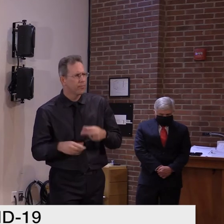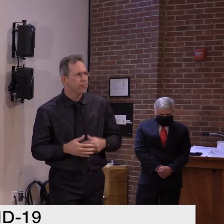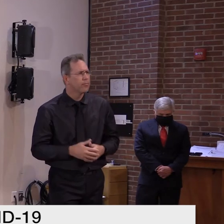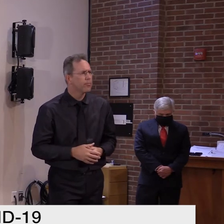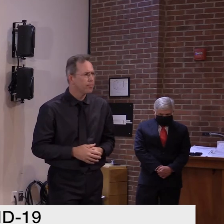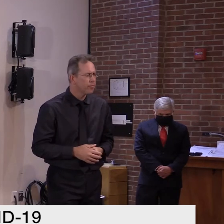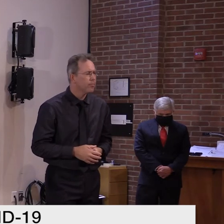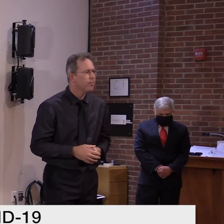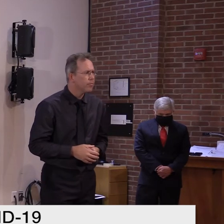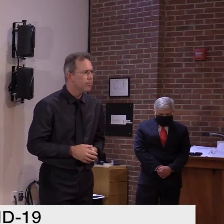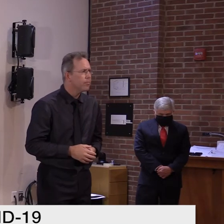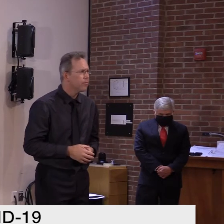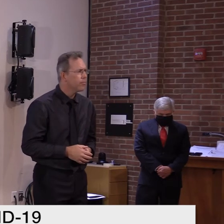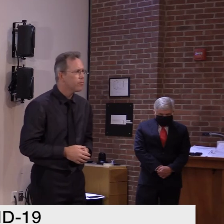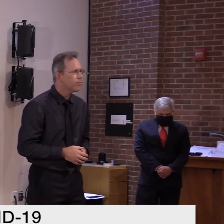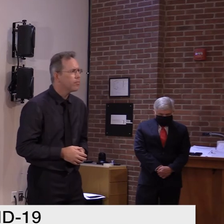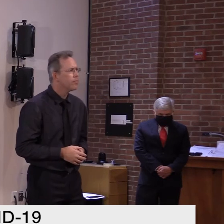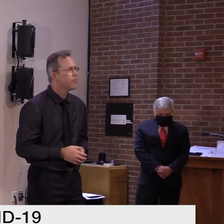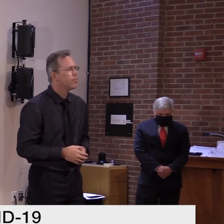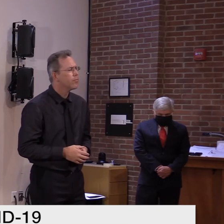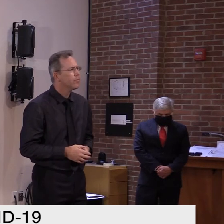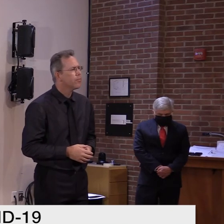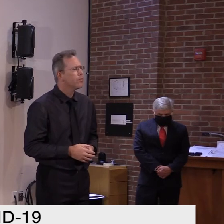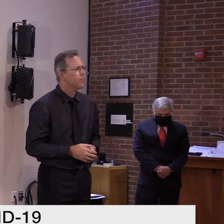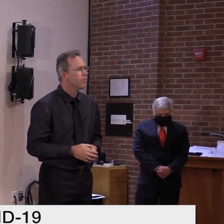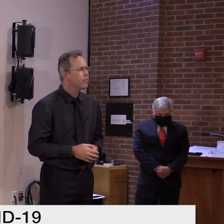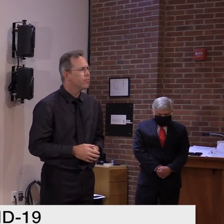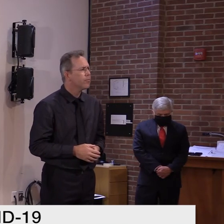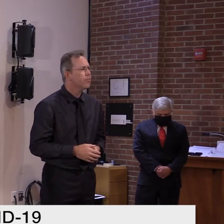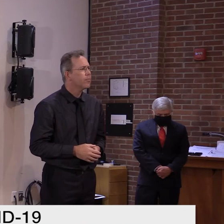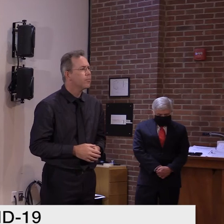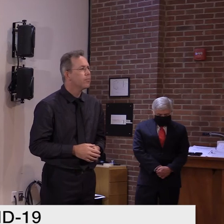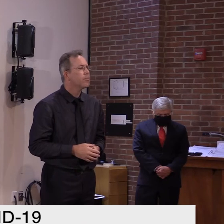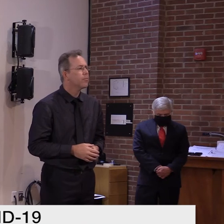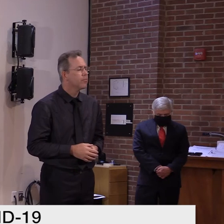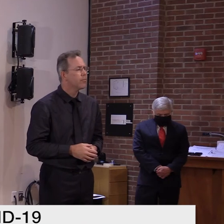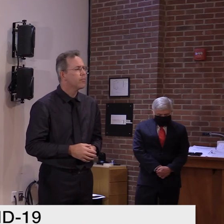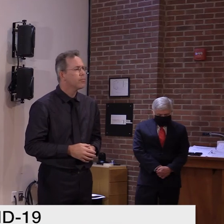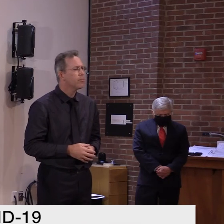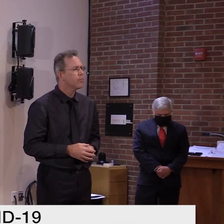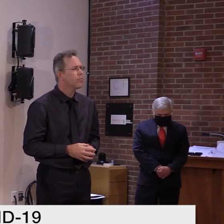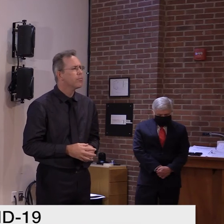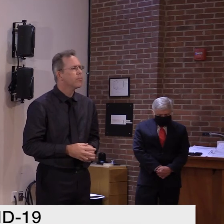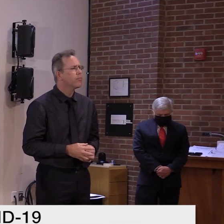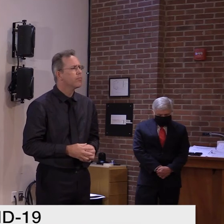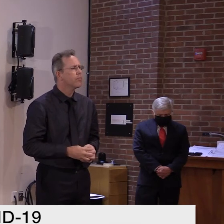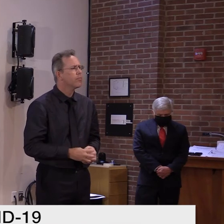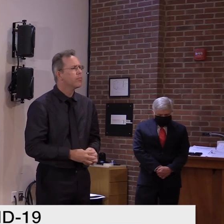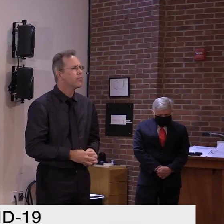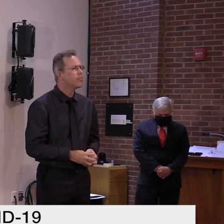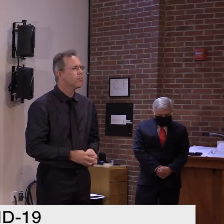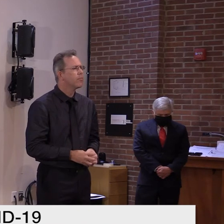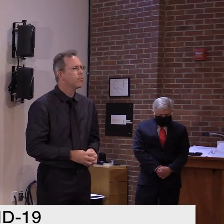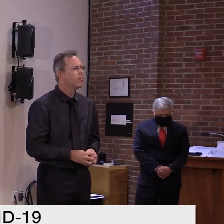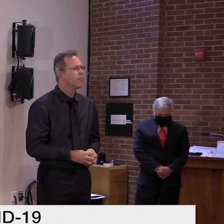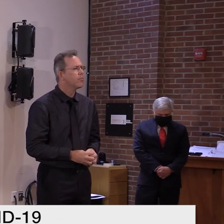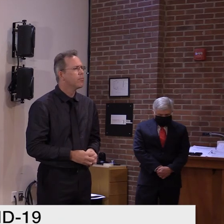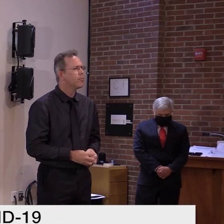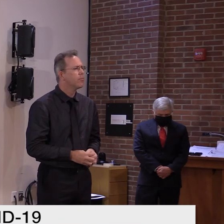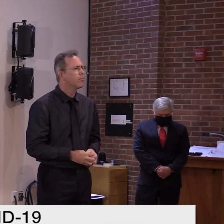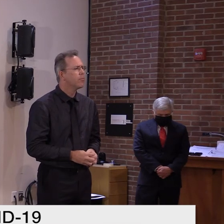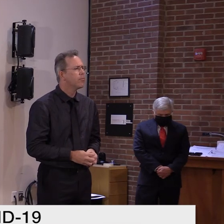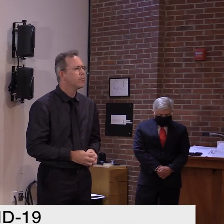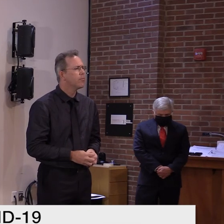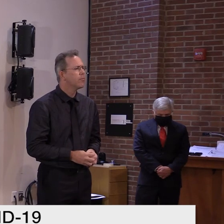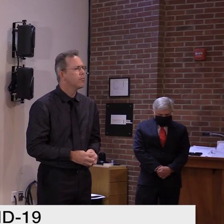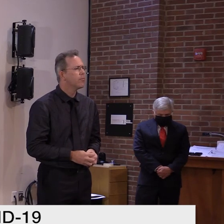gather. And quarantine if they go out of state. But it seems many people think if they visit extended families for the holidays, be it in state or